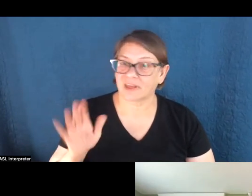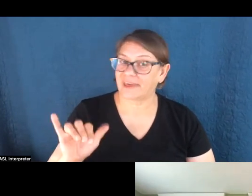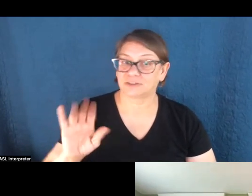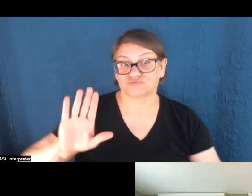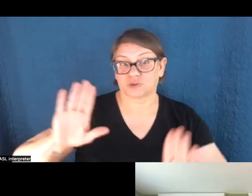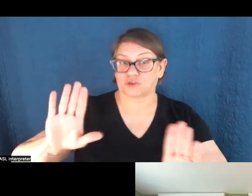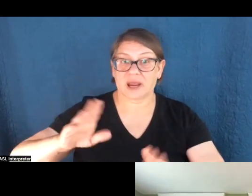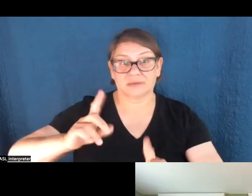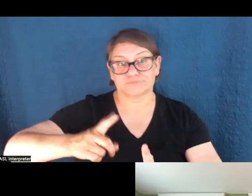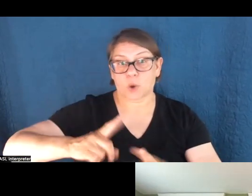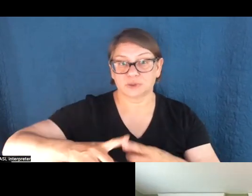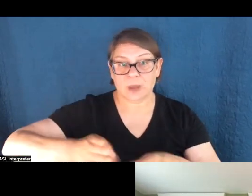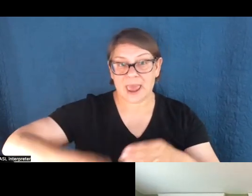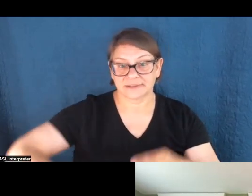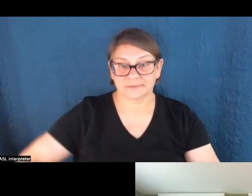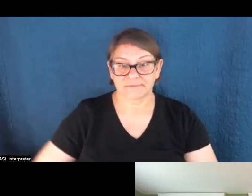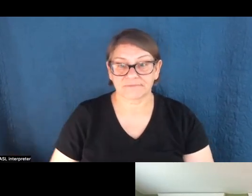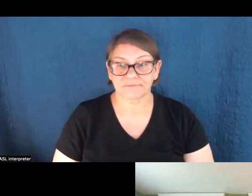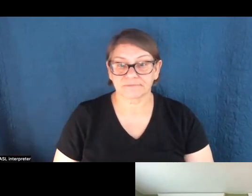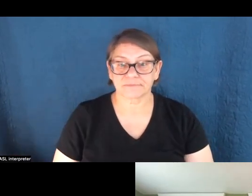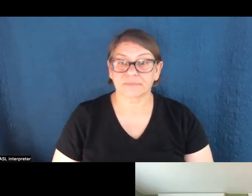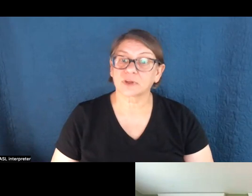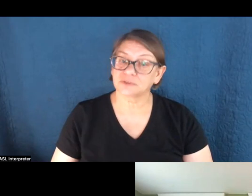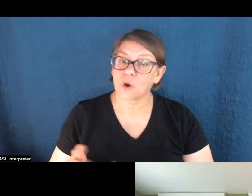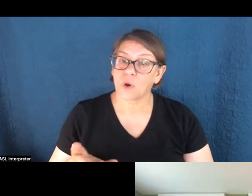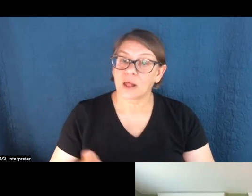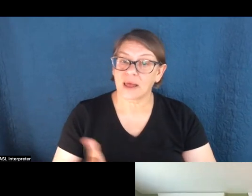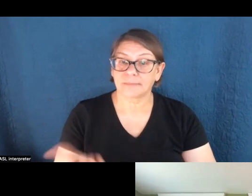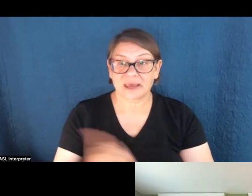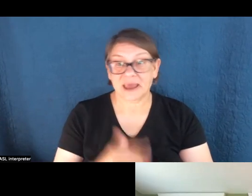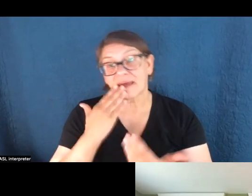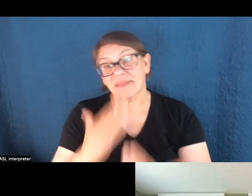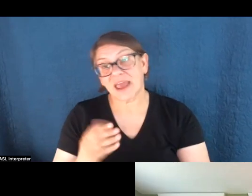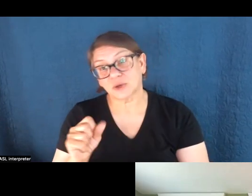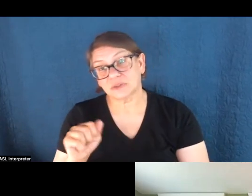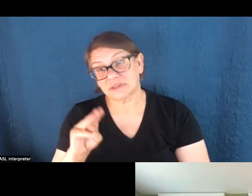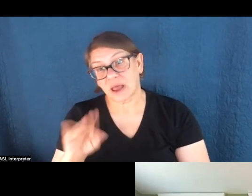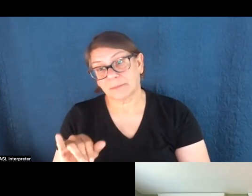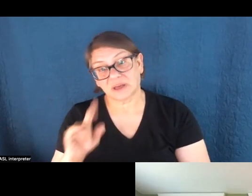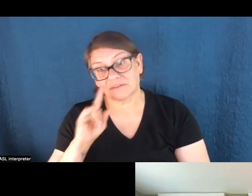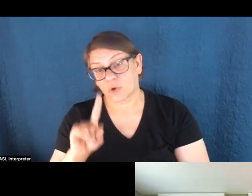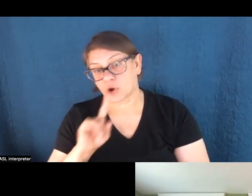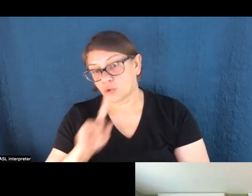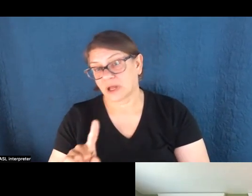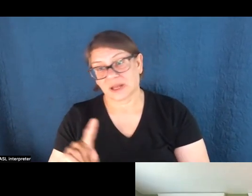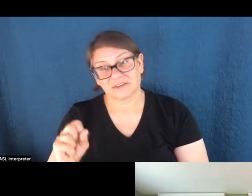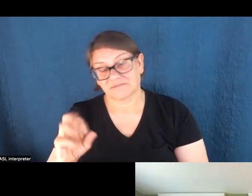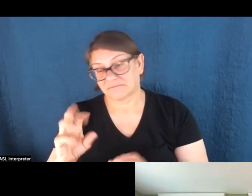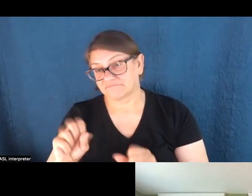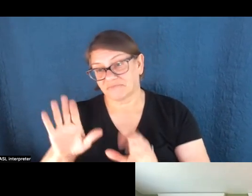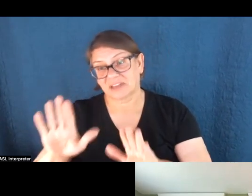note to end on. Um, and, uh, so let me again, thank you, Sammy, for just a really fantastic